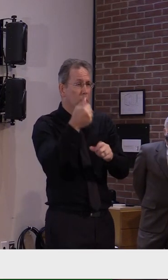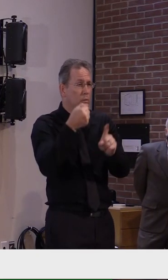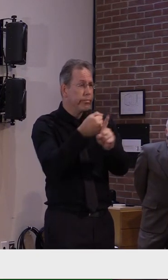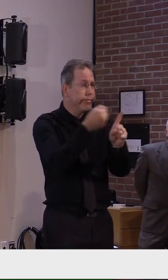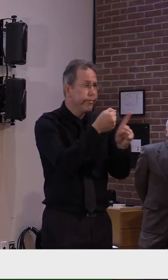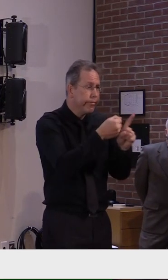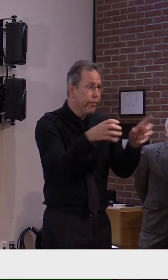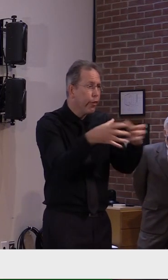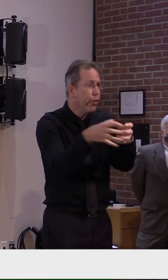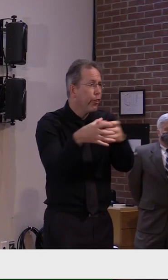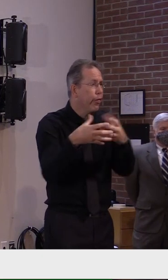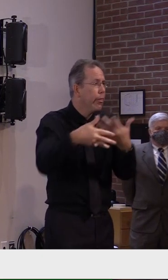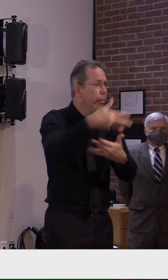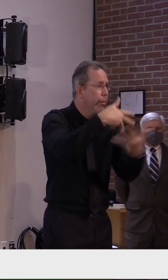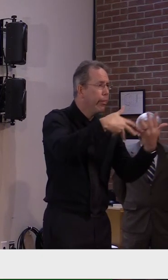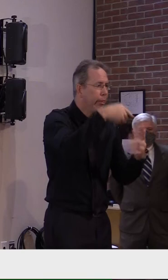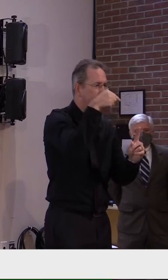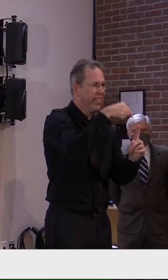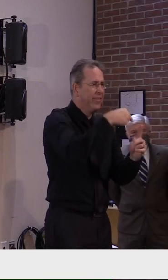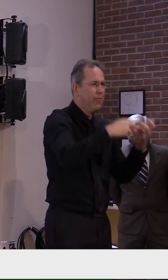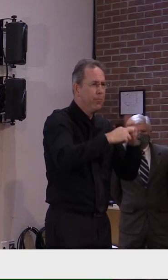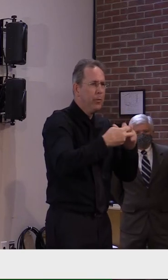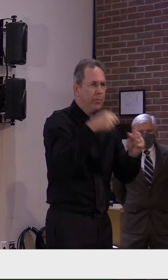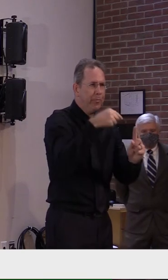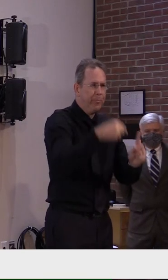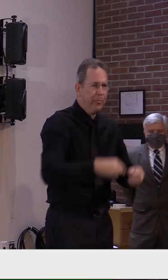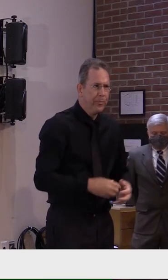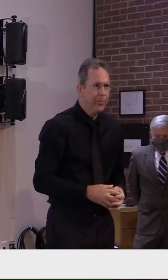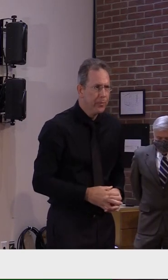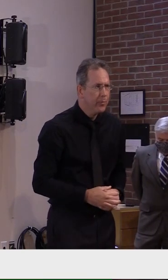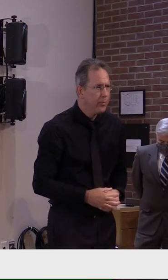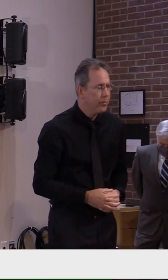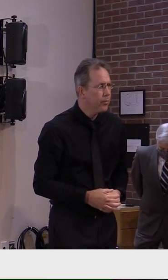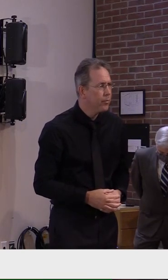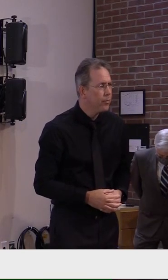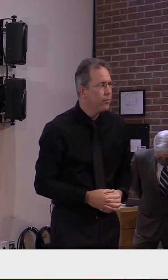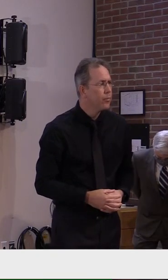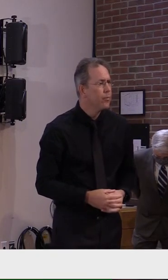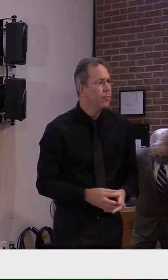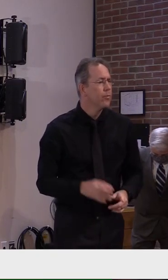Thank you. Mike Donahue, the Islander.